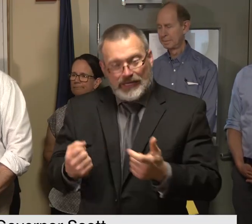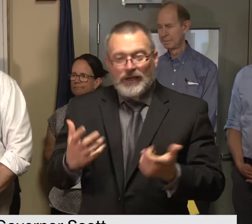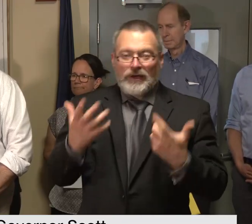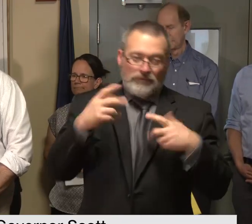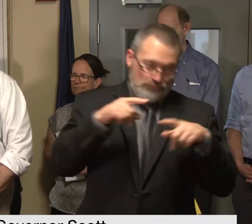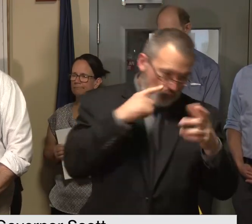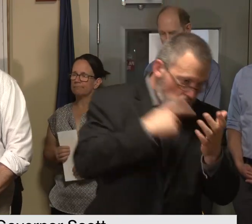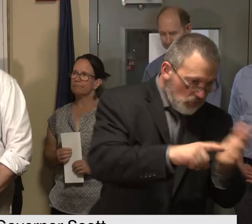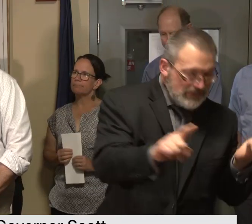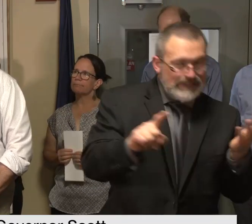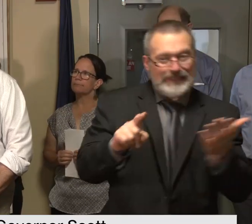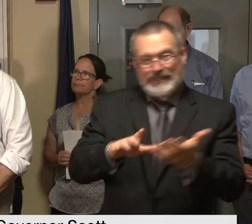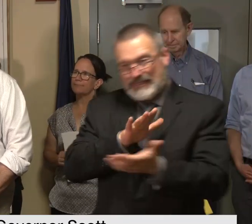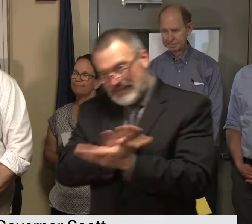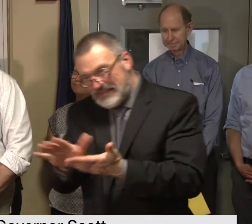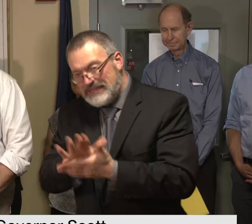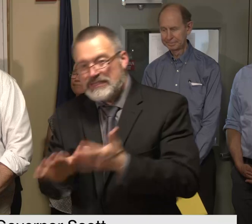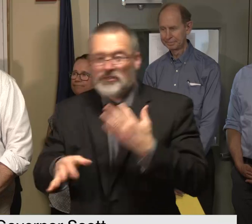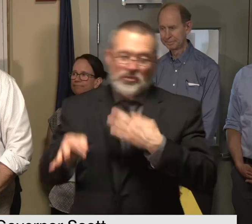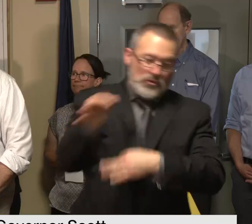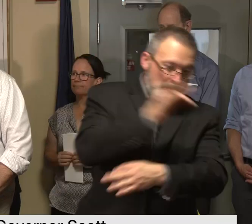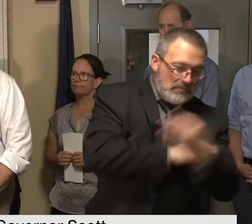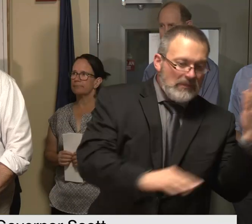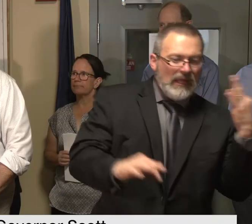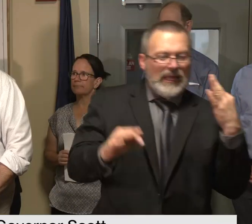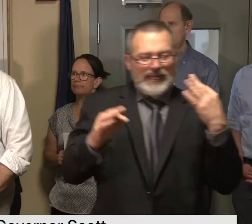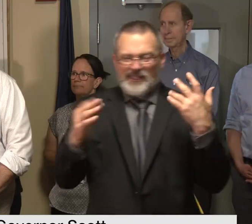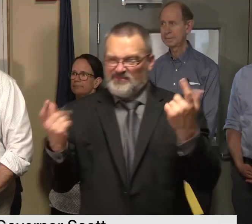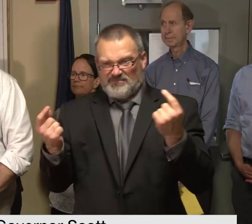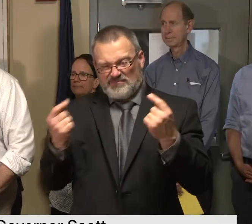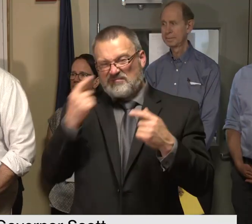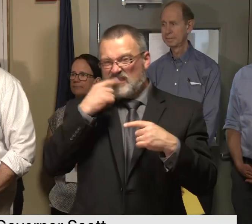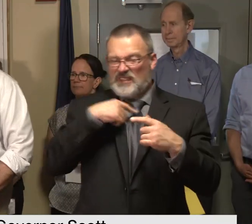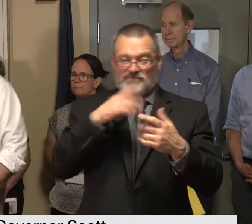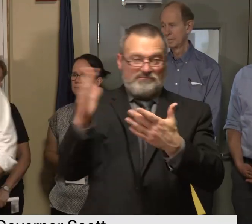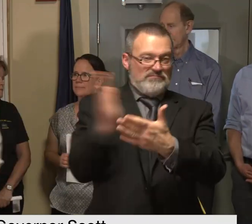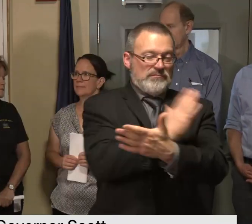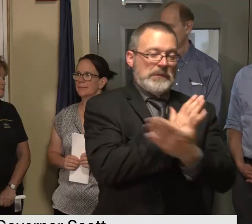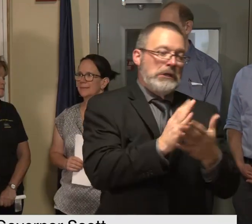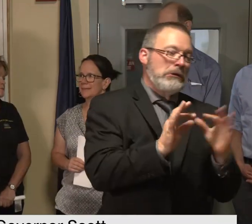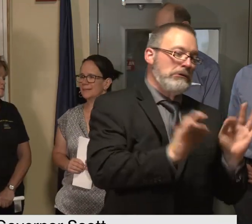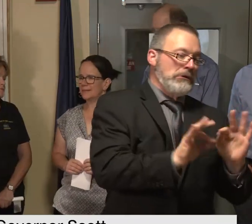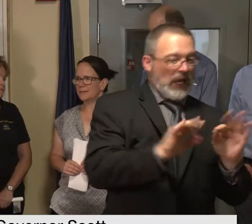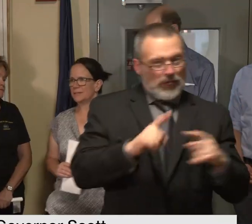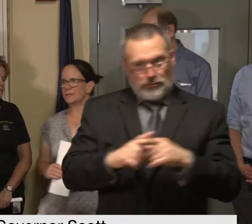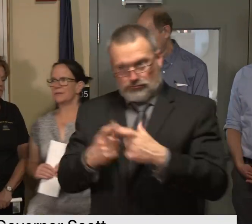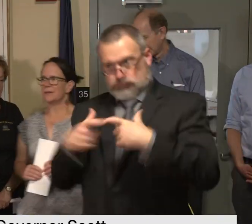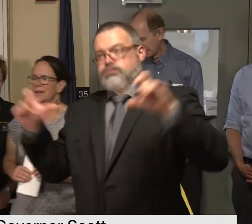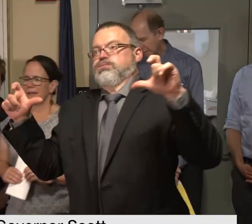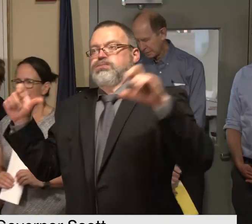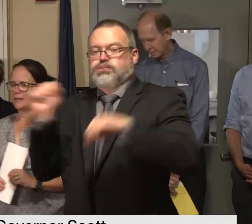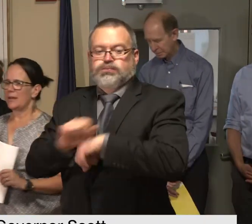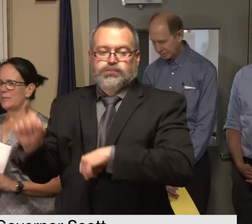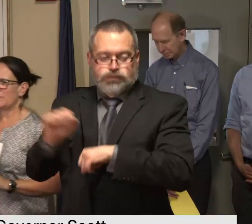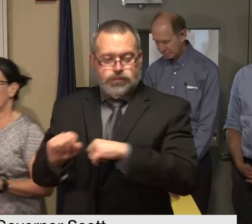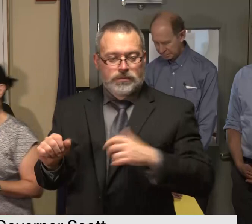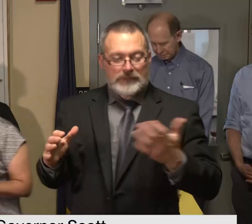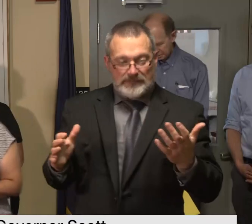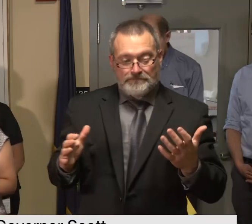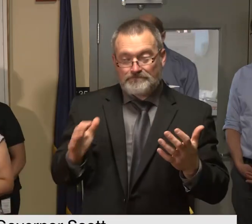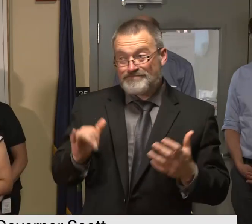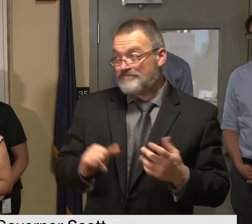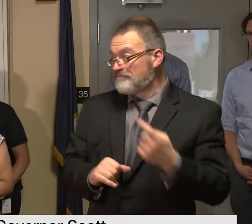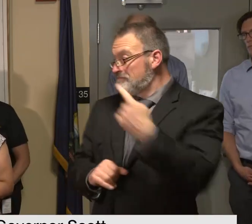it's just uh it's a daunting task but it's an important one i guess i'll turn it over to secretary moore and i